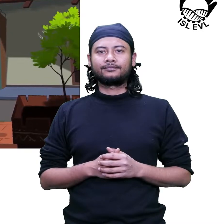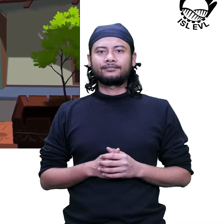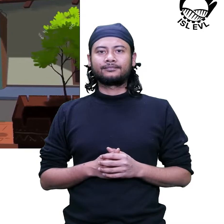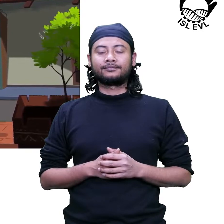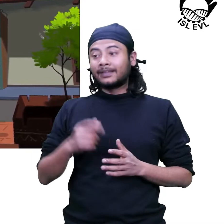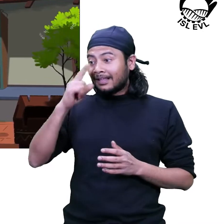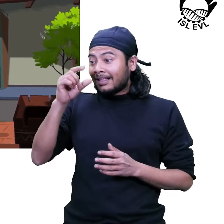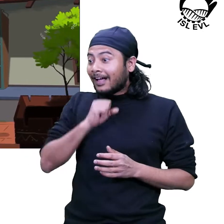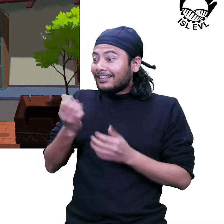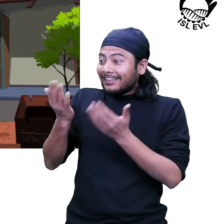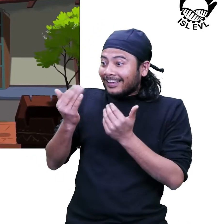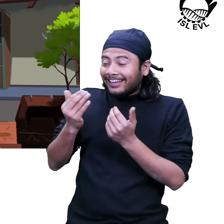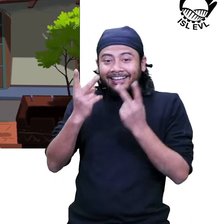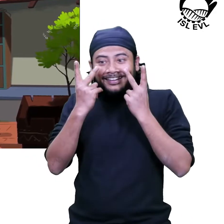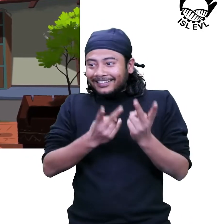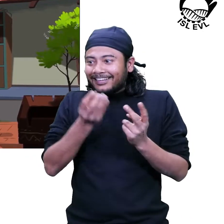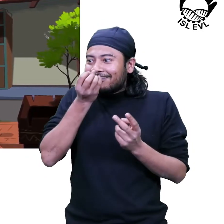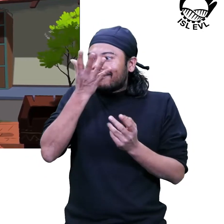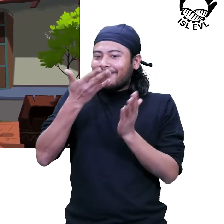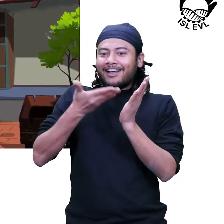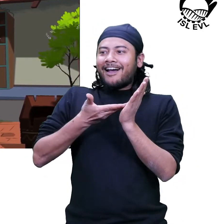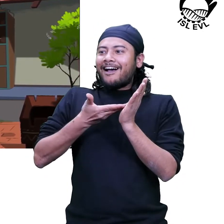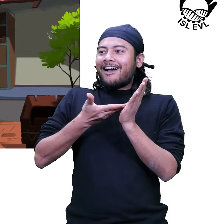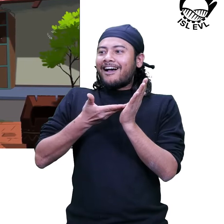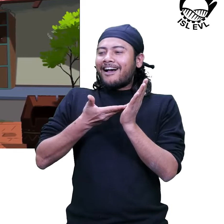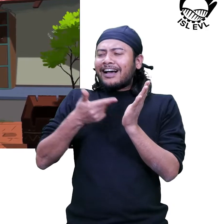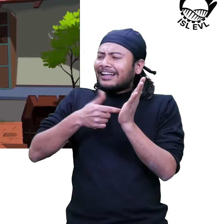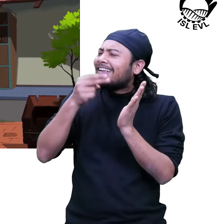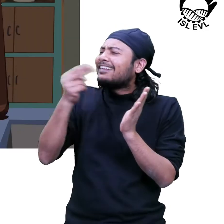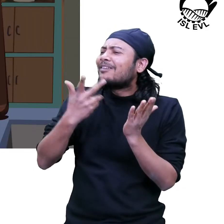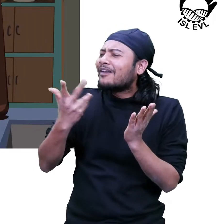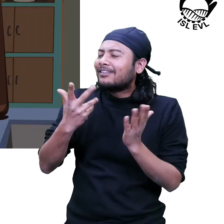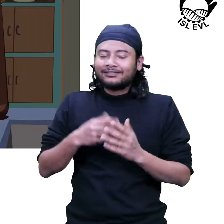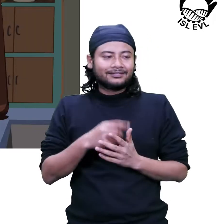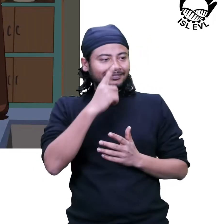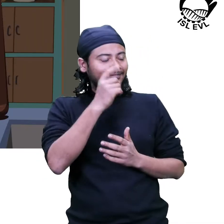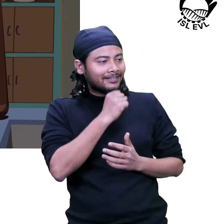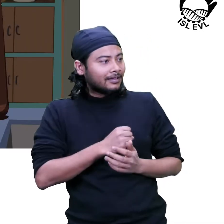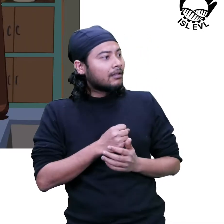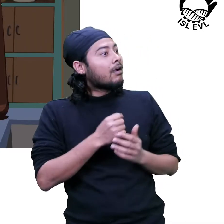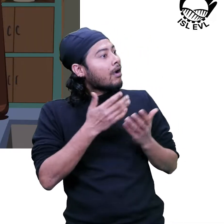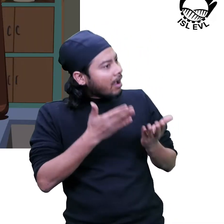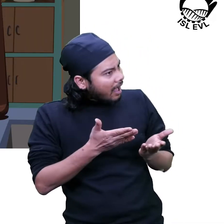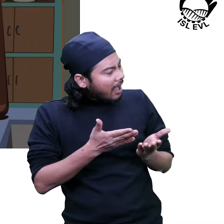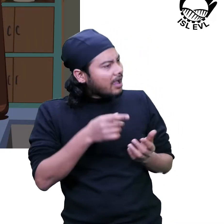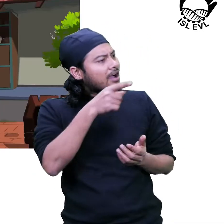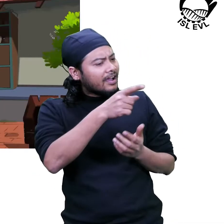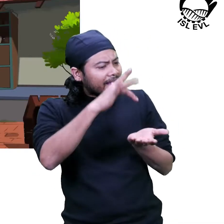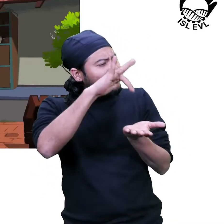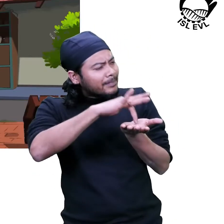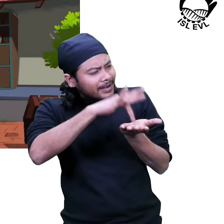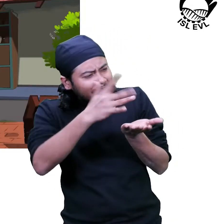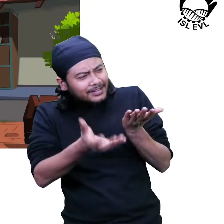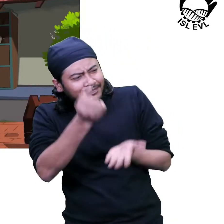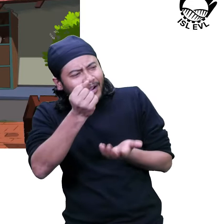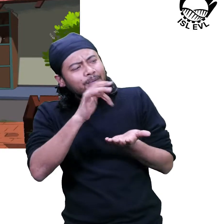Look grandma, I found this flower out there. What are these called? Where did you find these flowers Deepa?